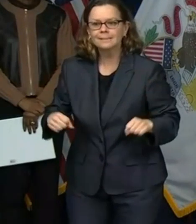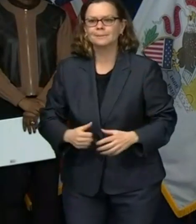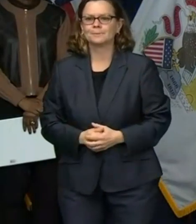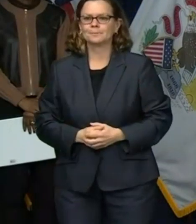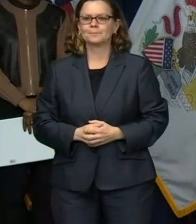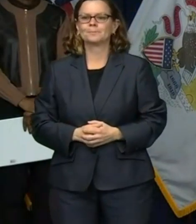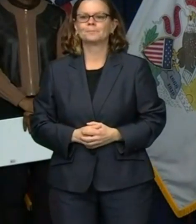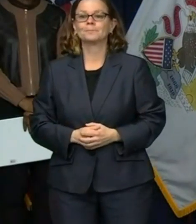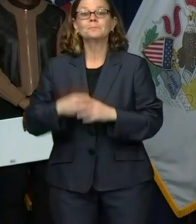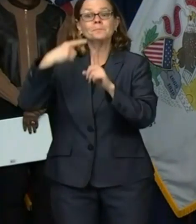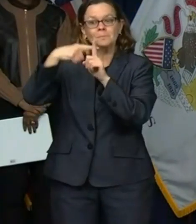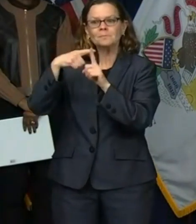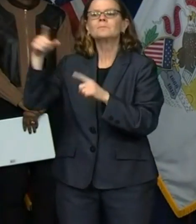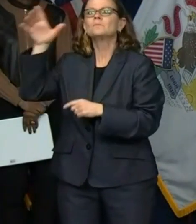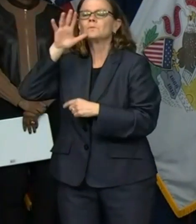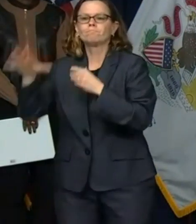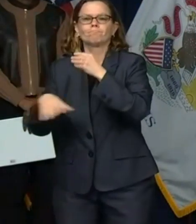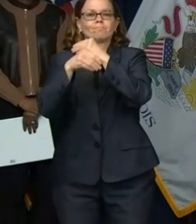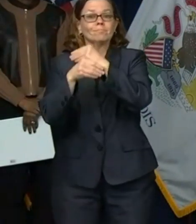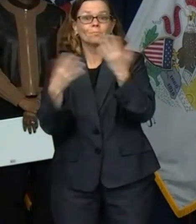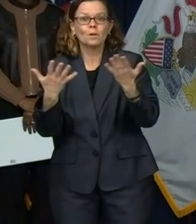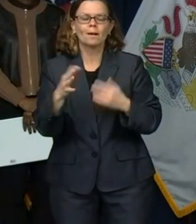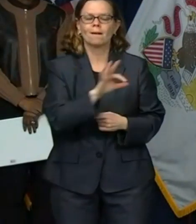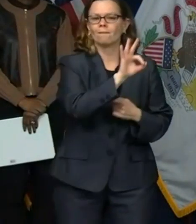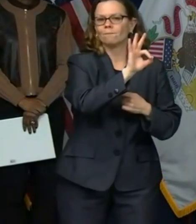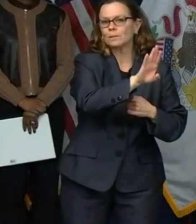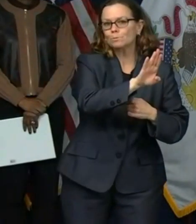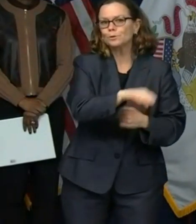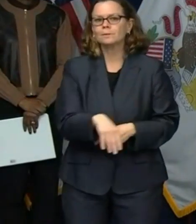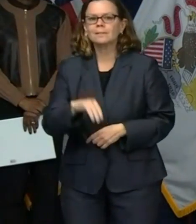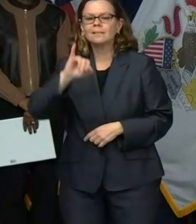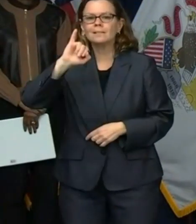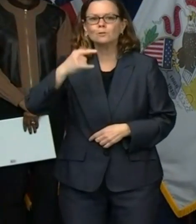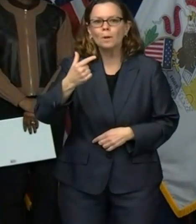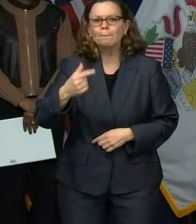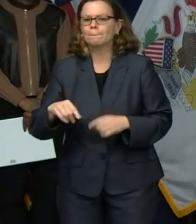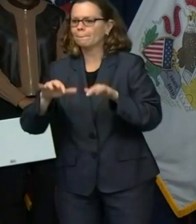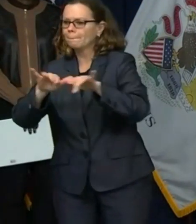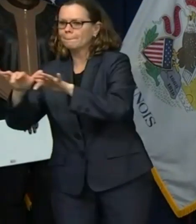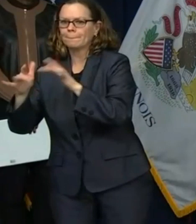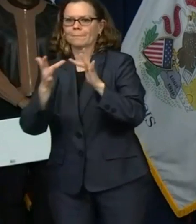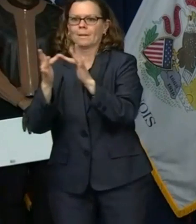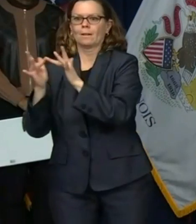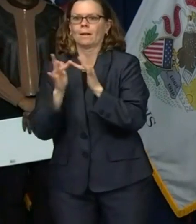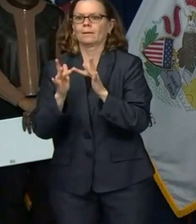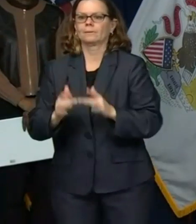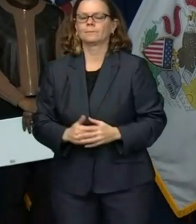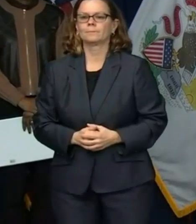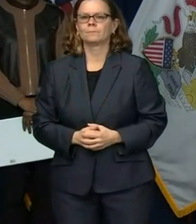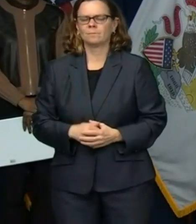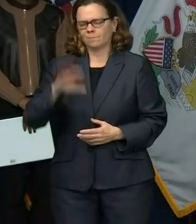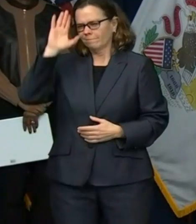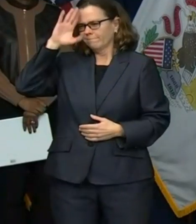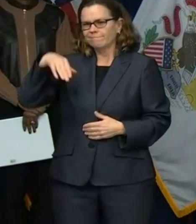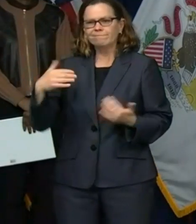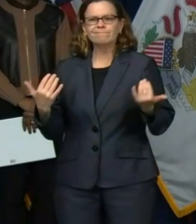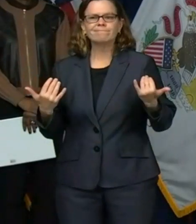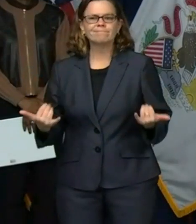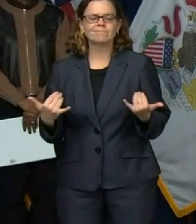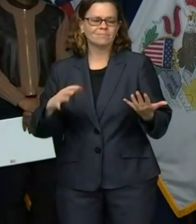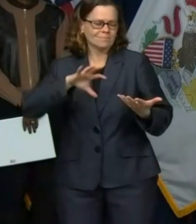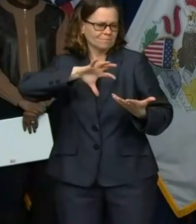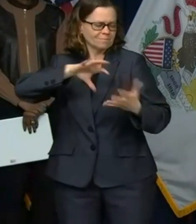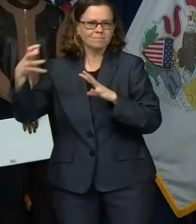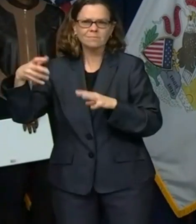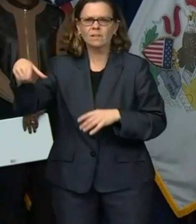individuals of all ages with increased anxiety loneliness and grief families who are stressed